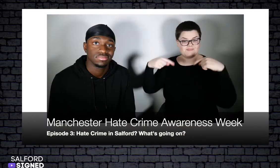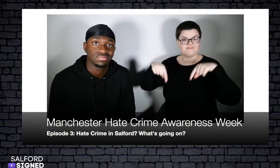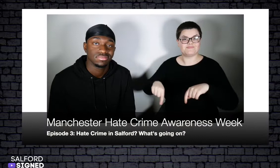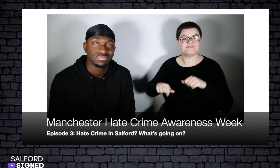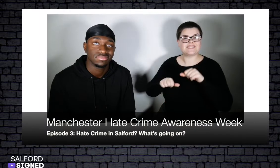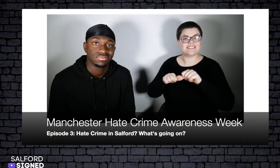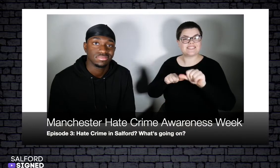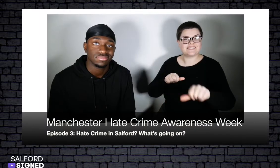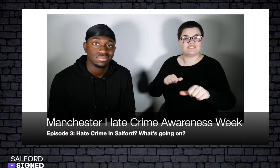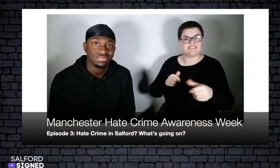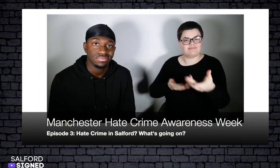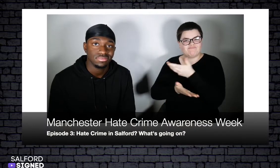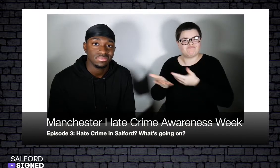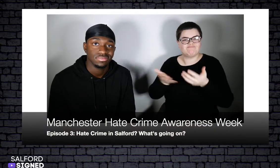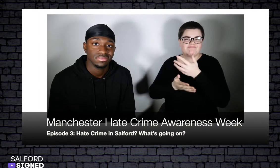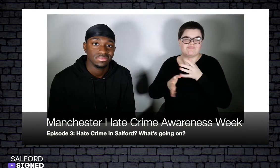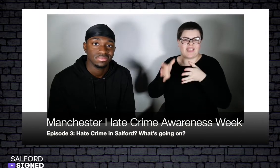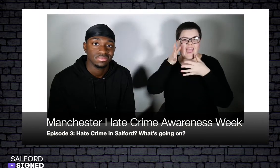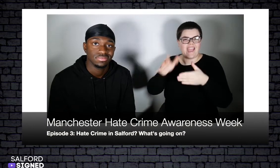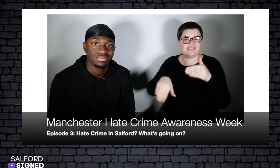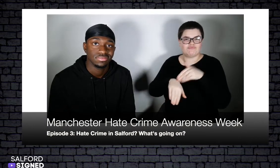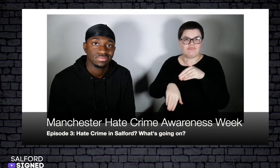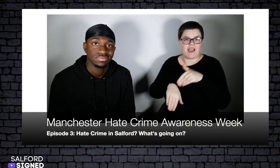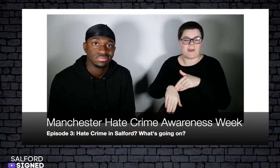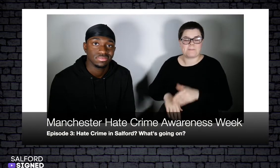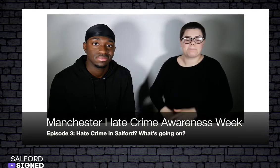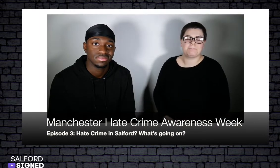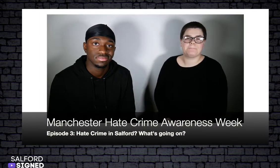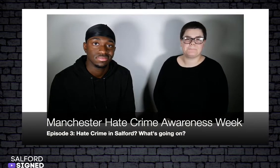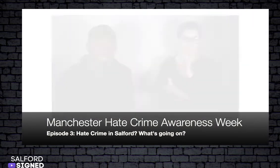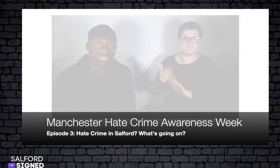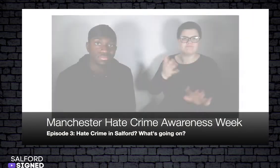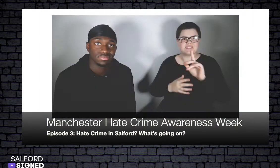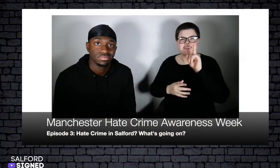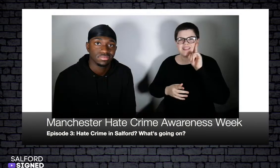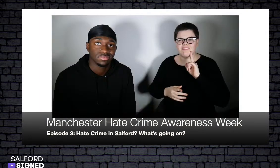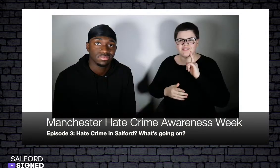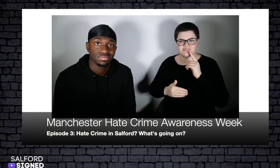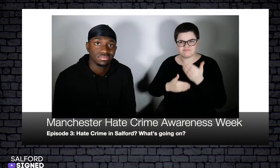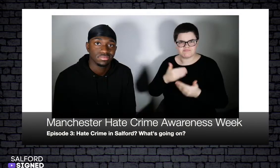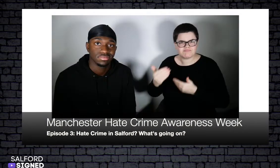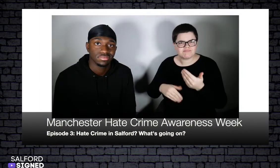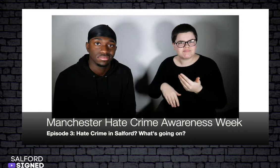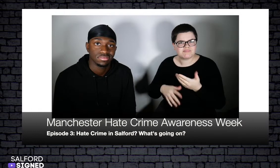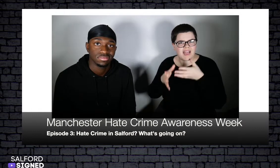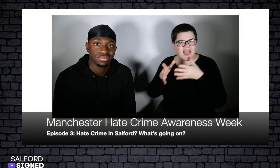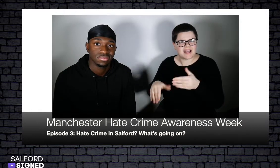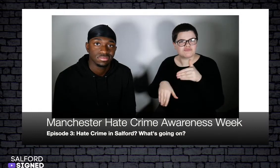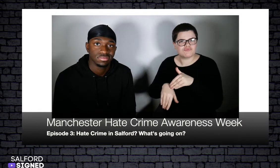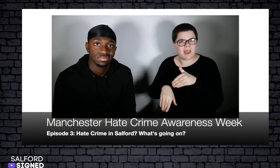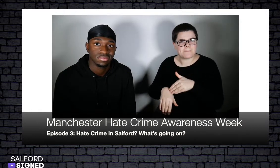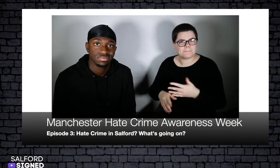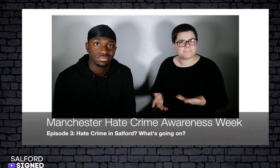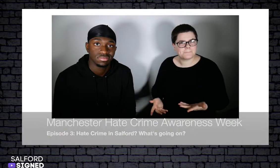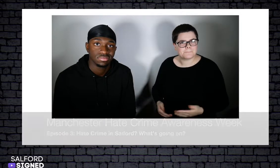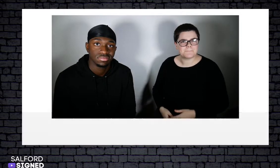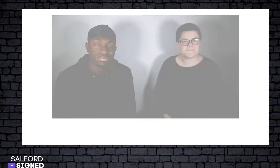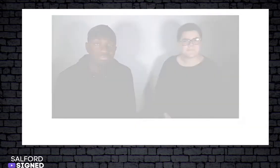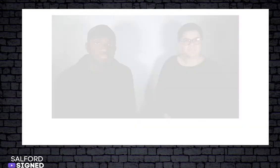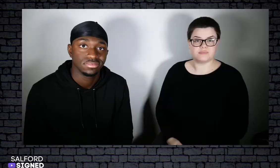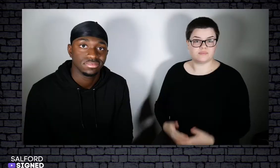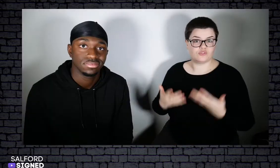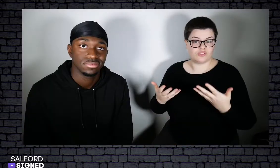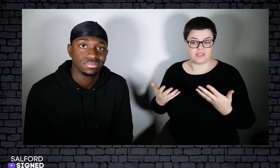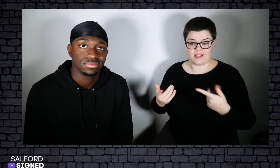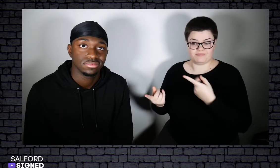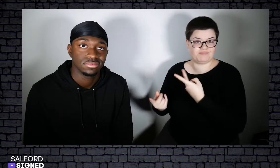Welcome back to our series of bite-sized videos discussing hate crime. What is happening in Southwood regarding hate crime?